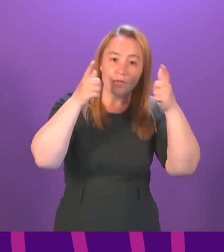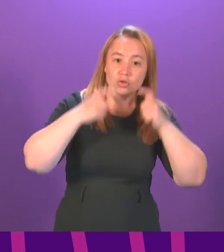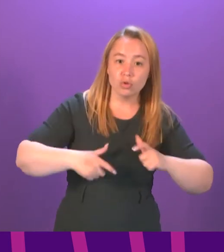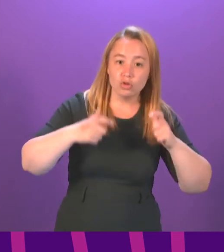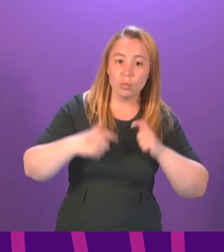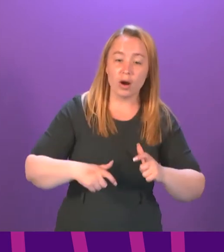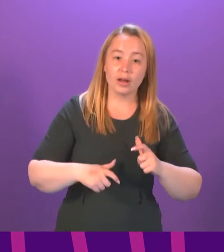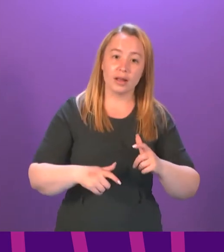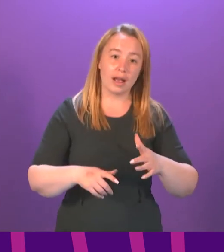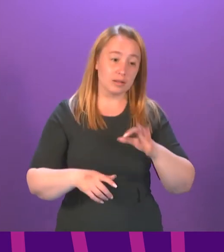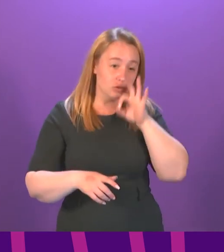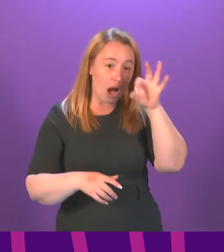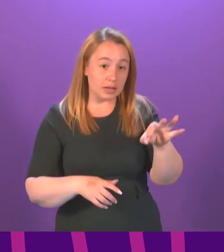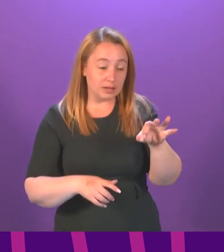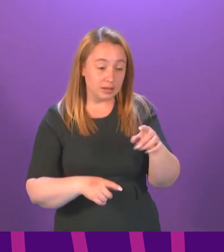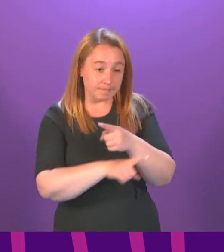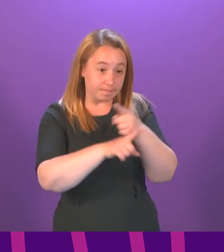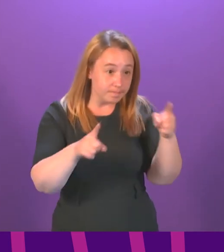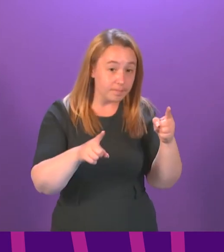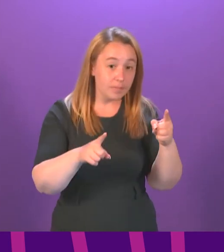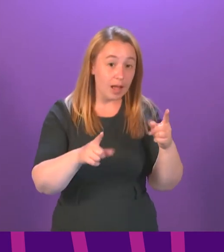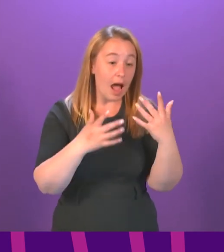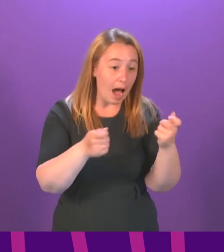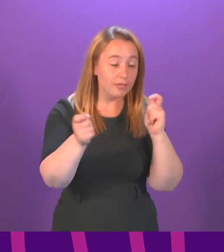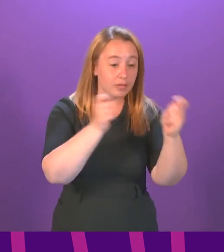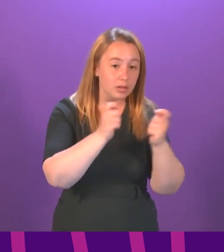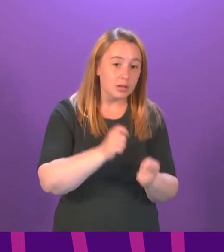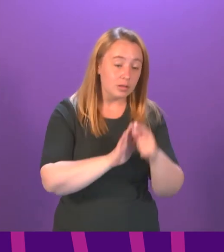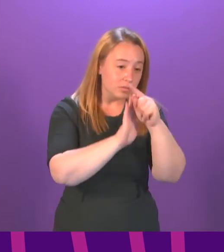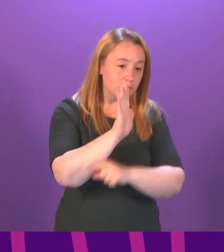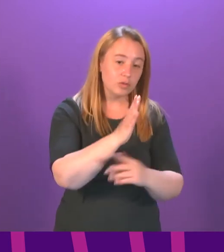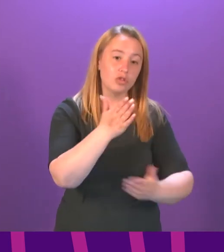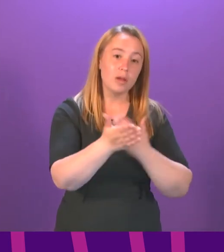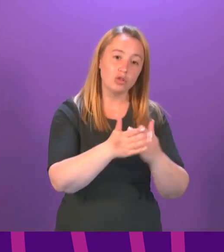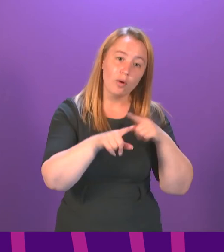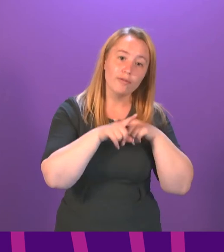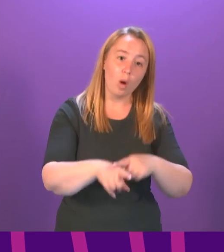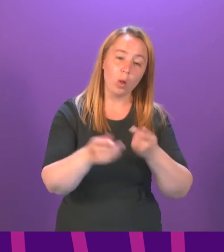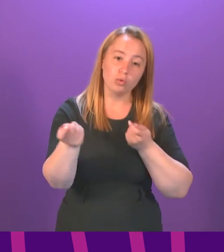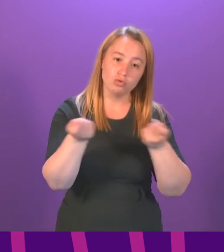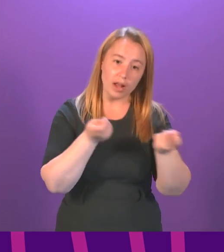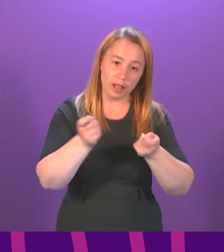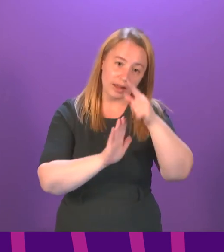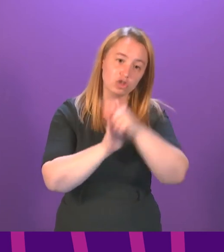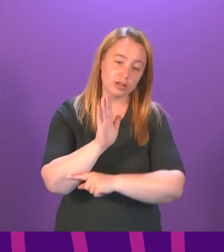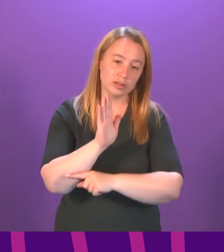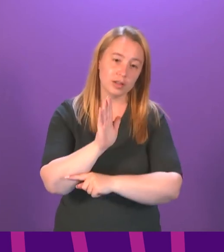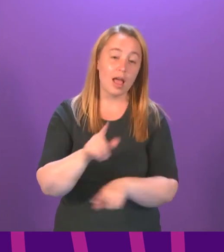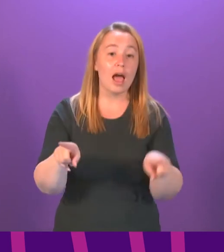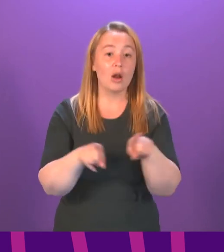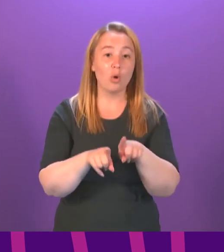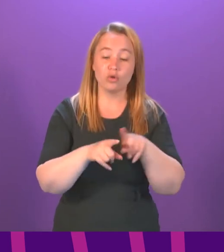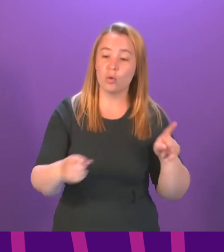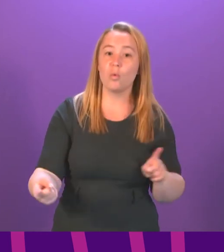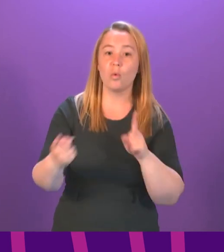and to seek reassurance that they have, if necessary, amended procedures to comply fully with all regulations. I am also looking to meet with